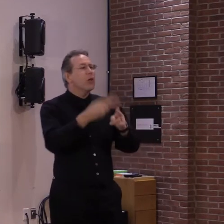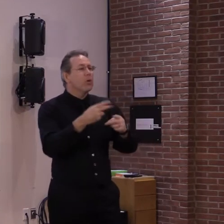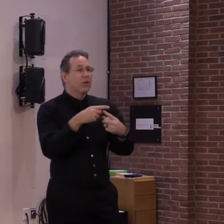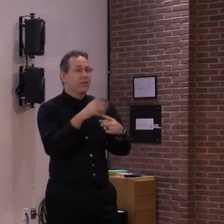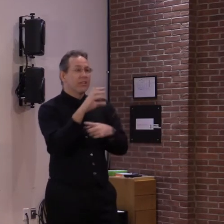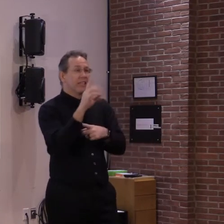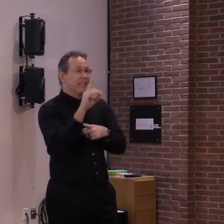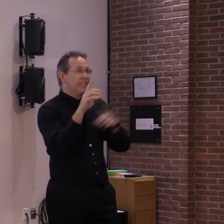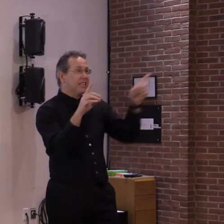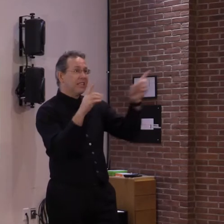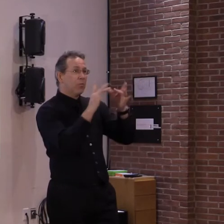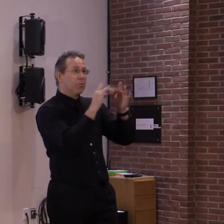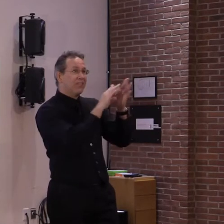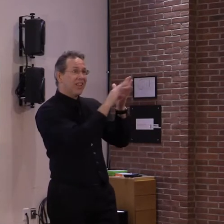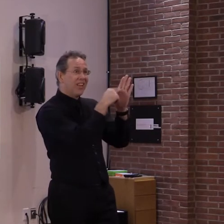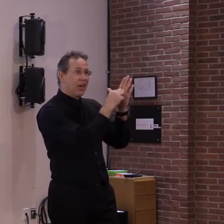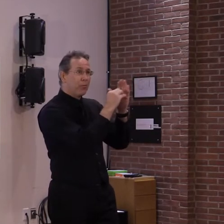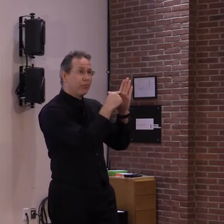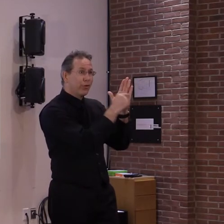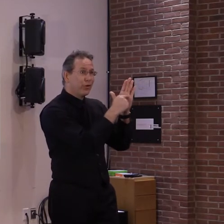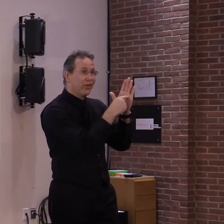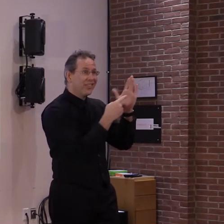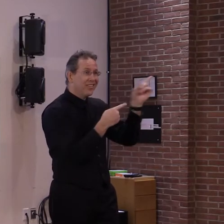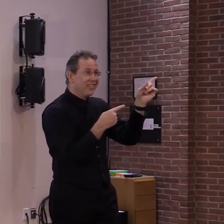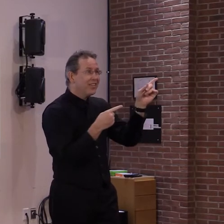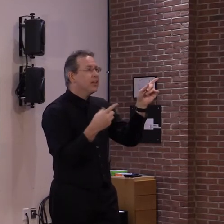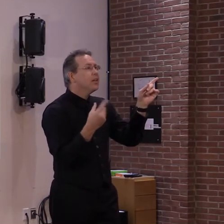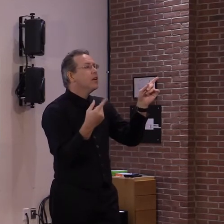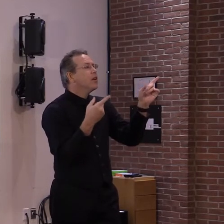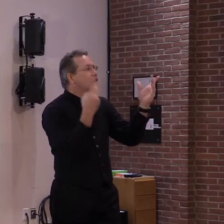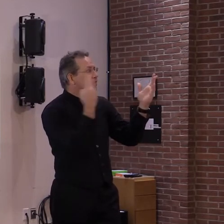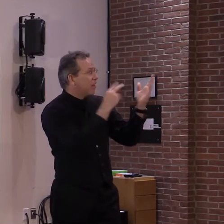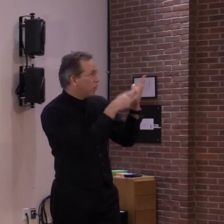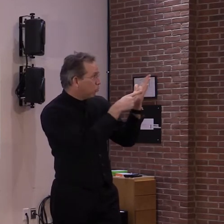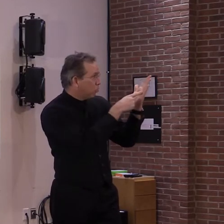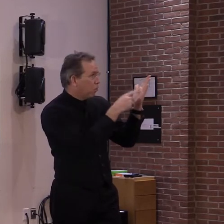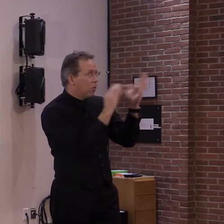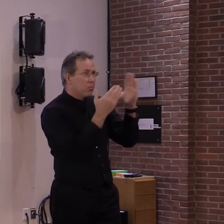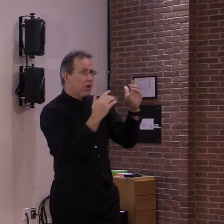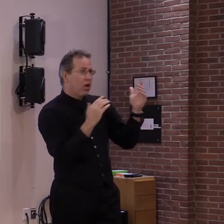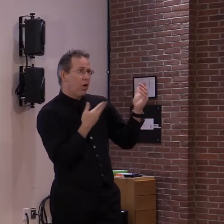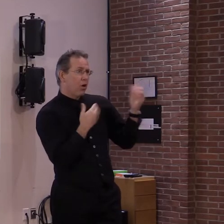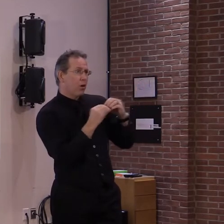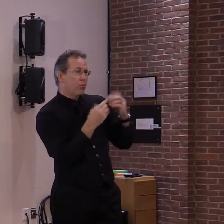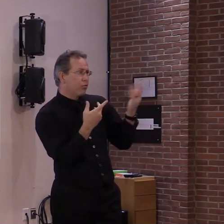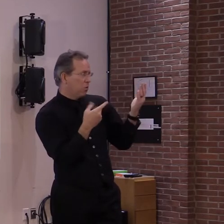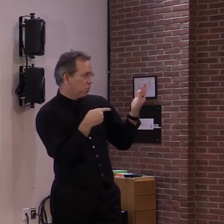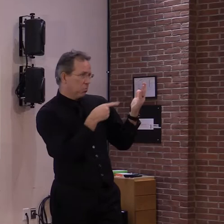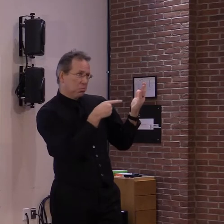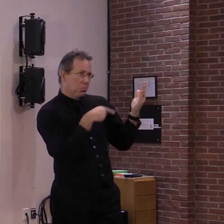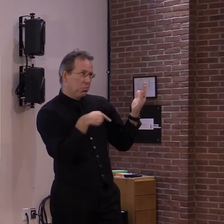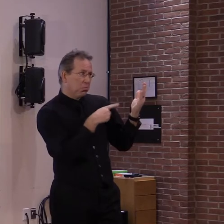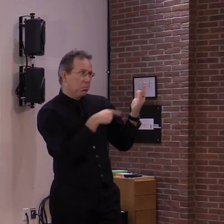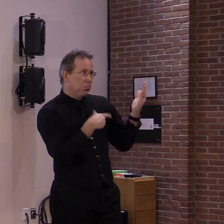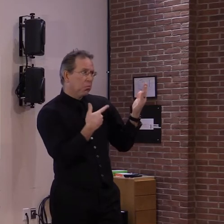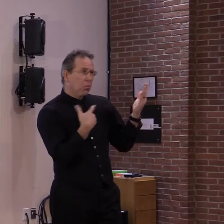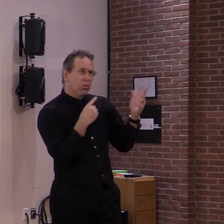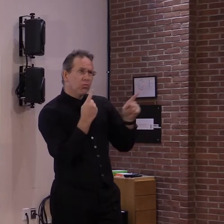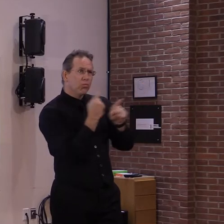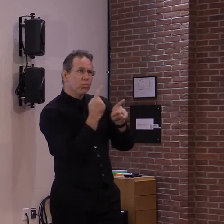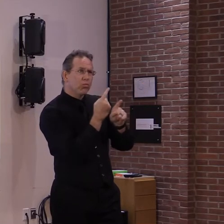in terms of putting vaccination that we're getting into people, you can see we're